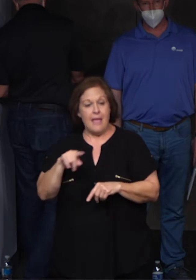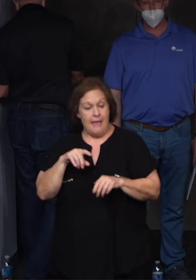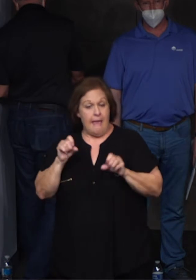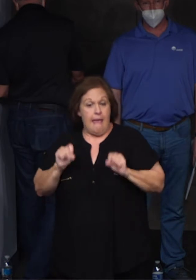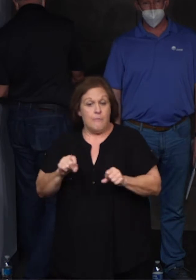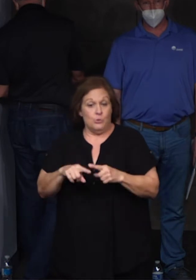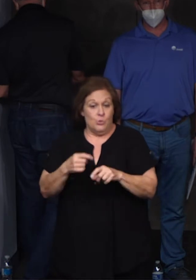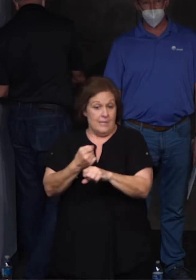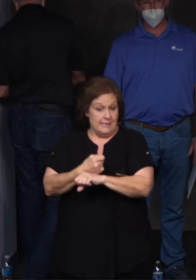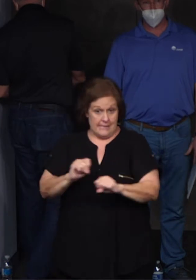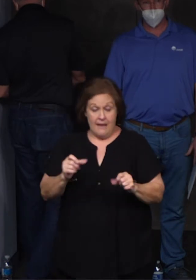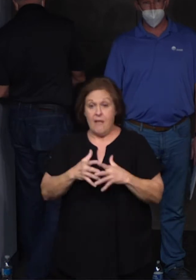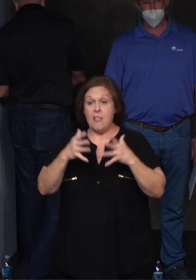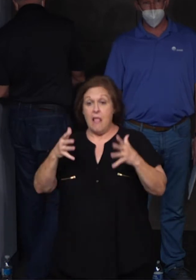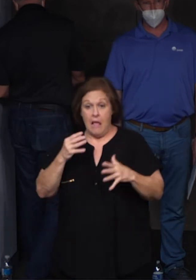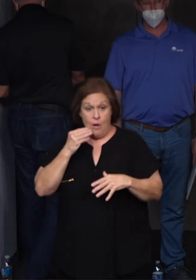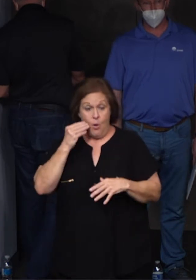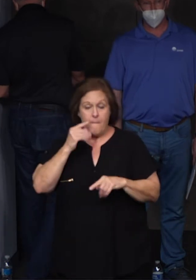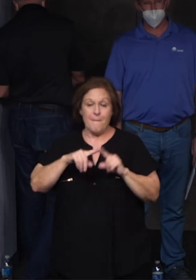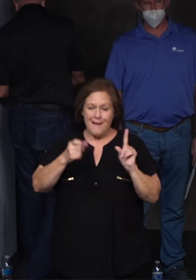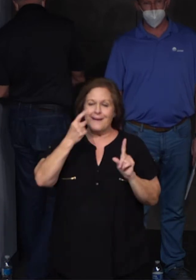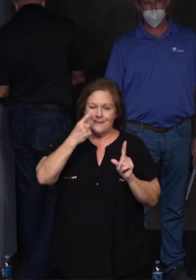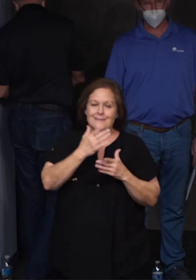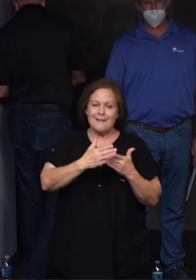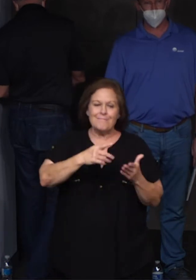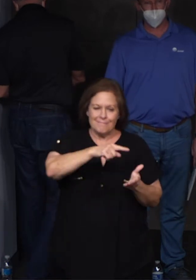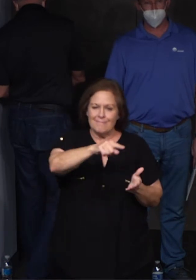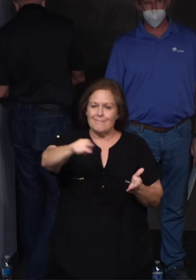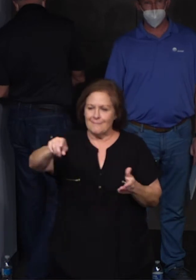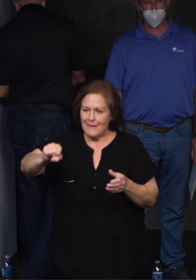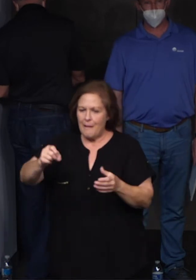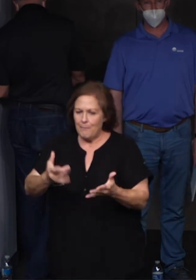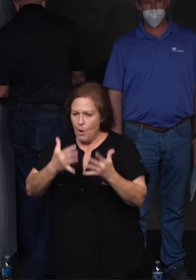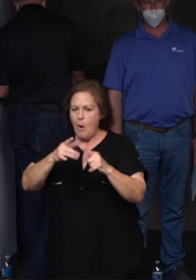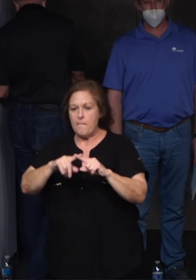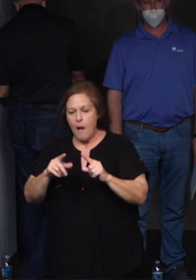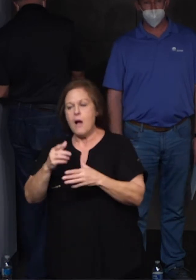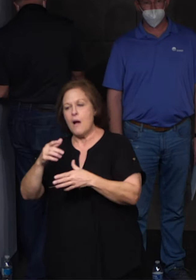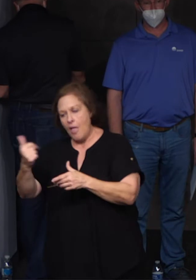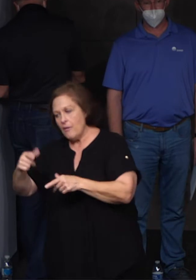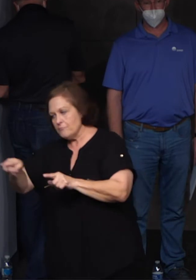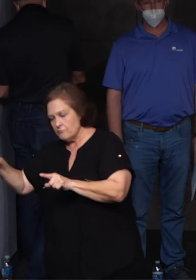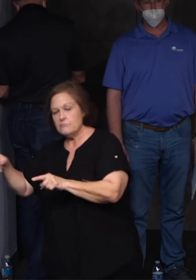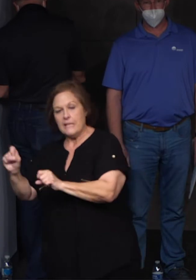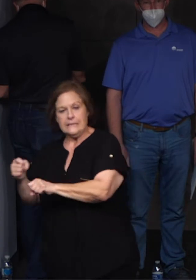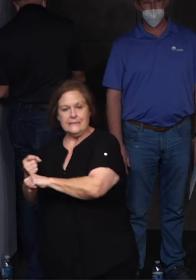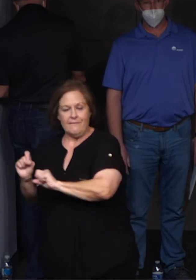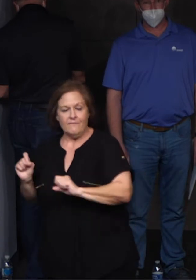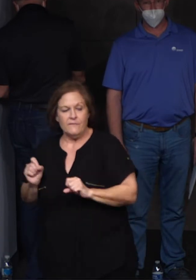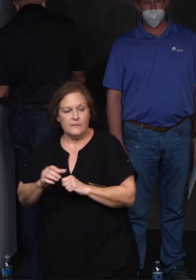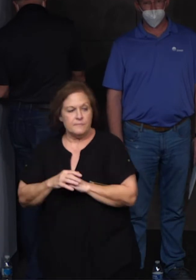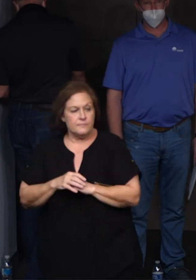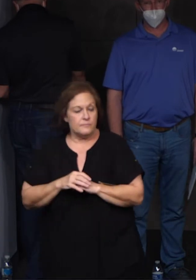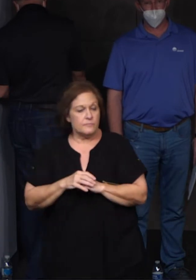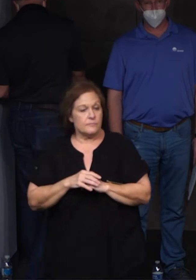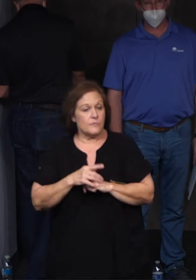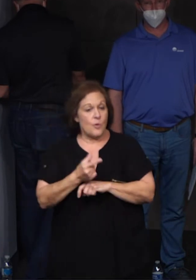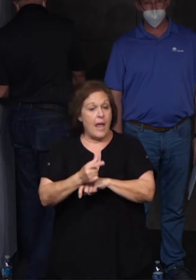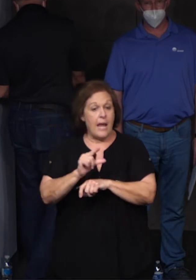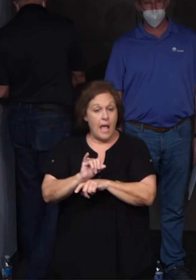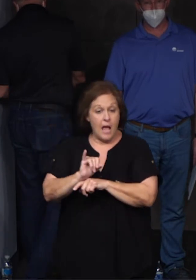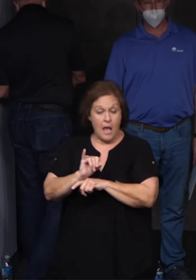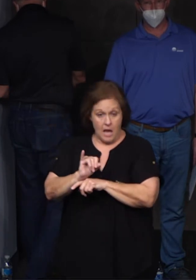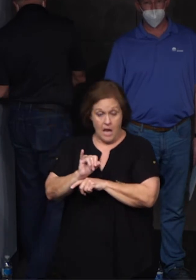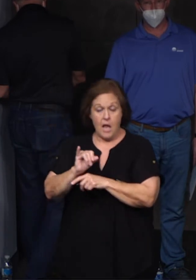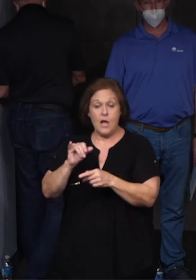save many homes, although many homes did burn. They were able to save many more. Grand Isle has ordered a flotilla